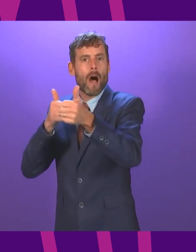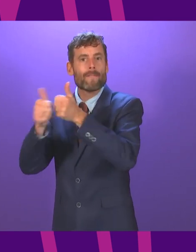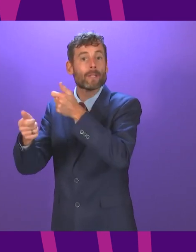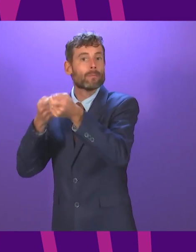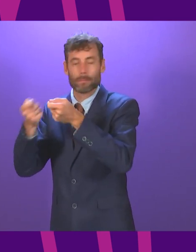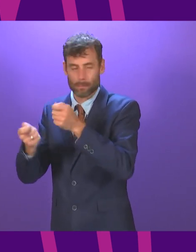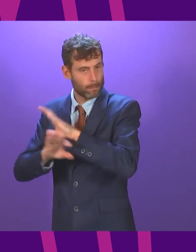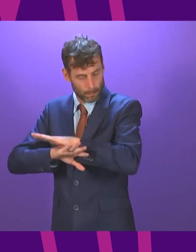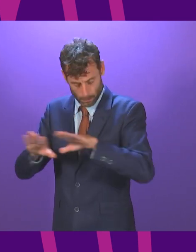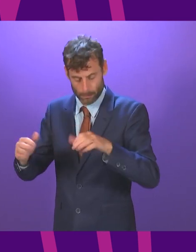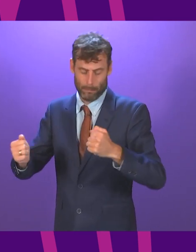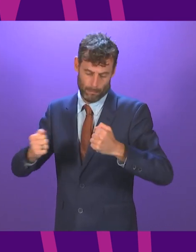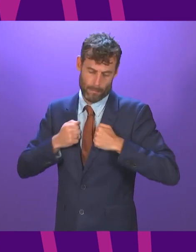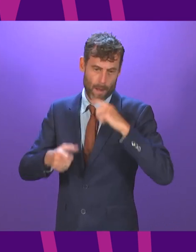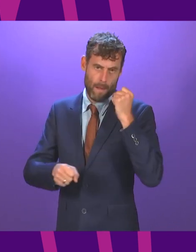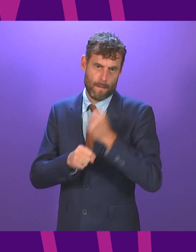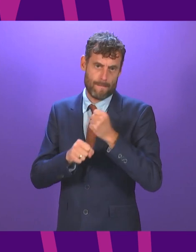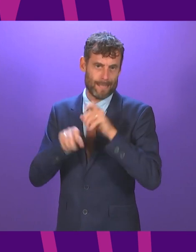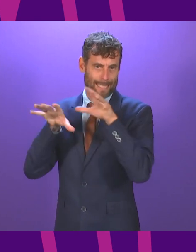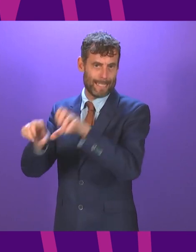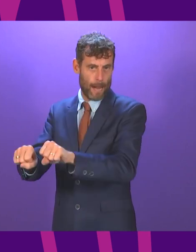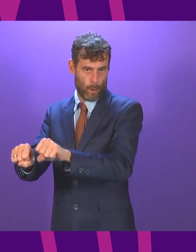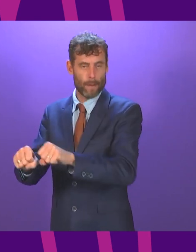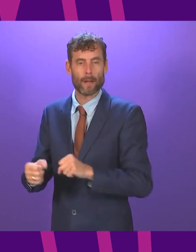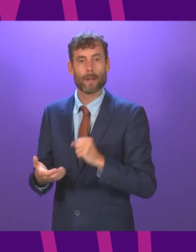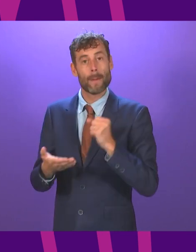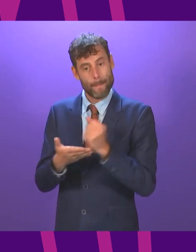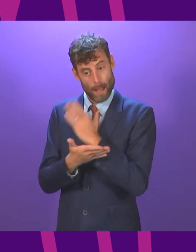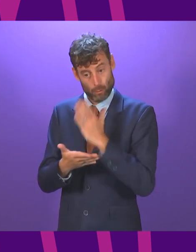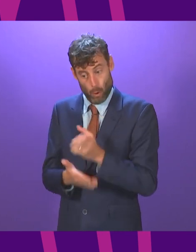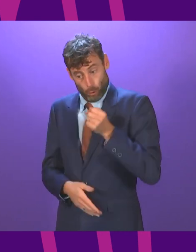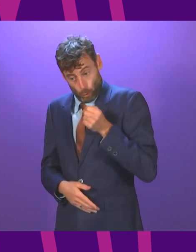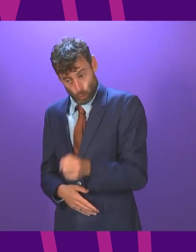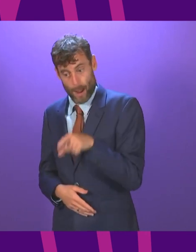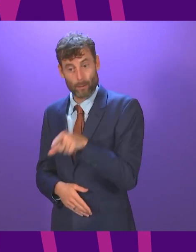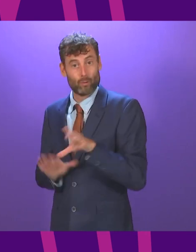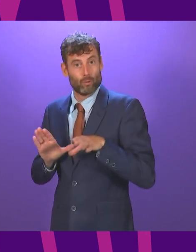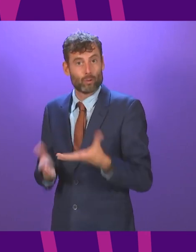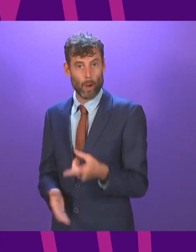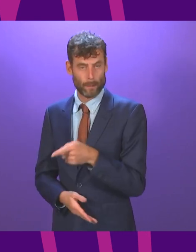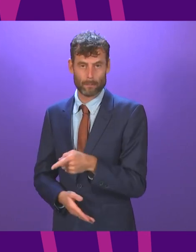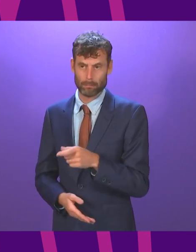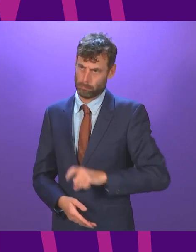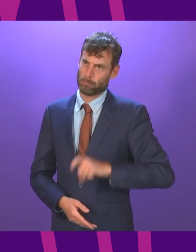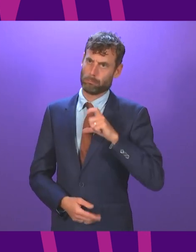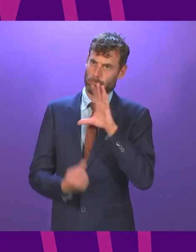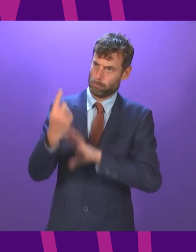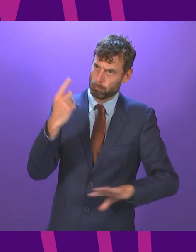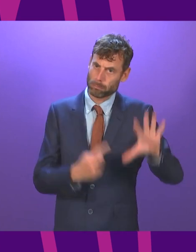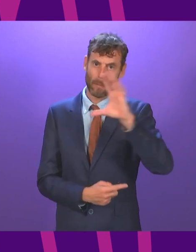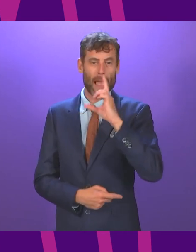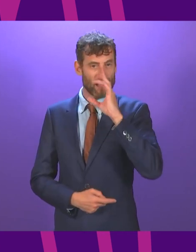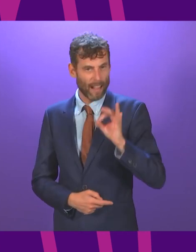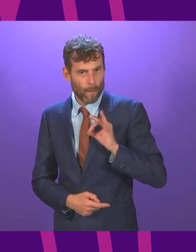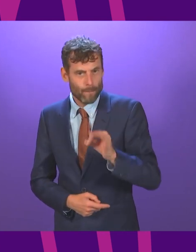making sure that there are services that people in every part of our country can rely on but also making sure that we have affordable